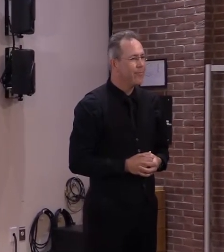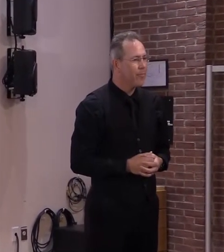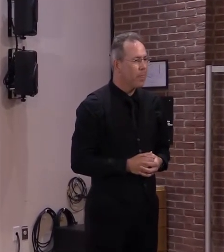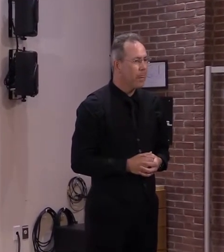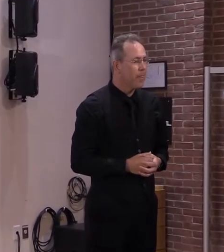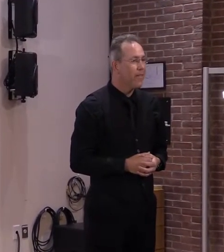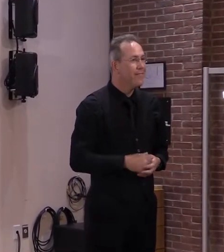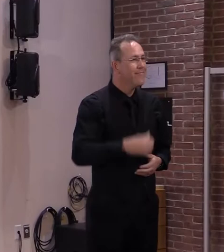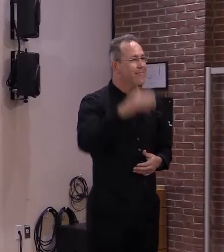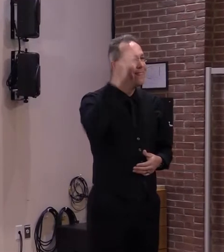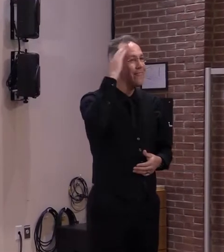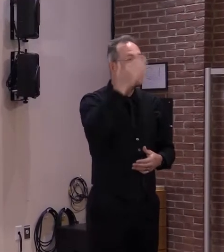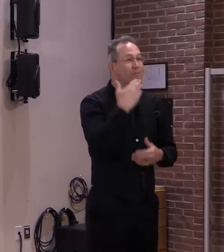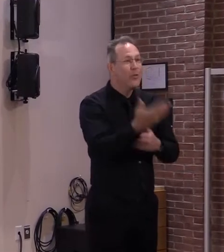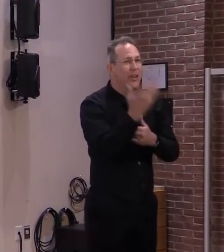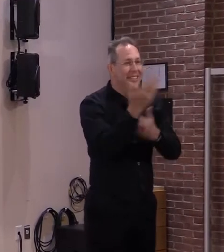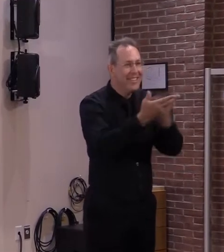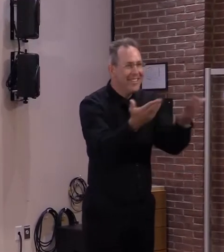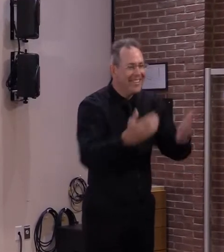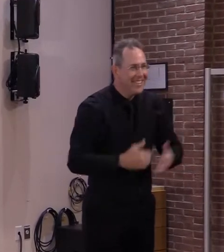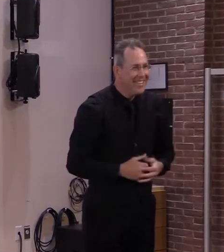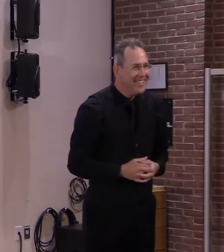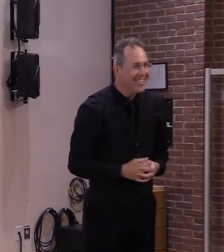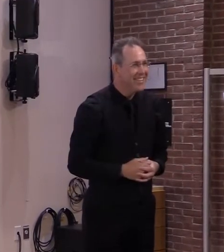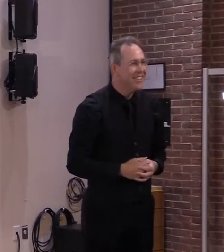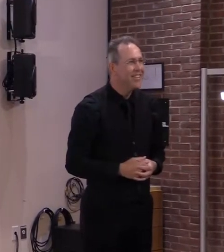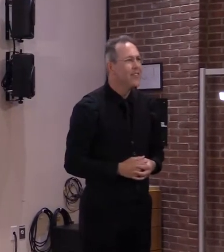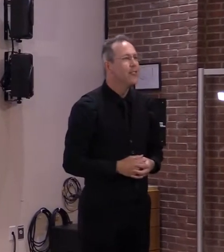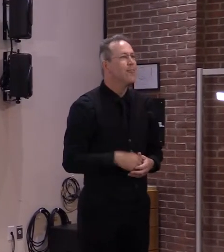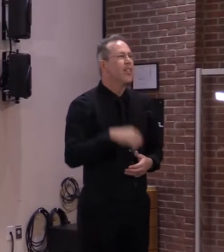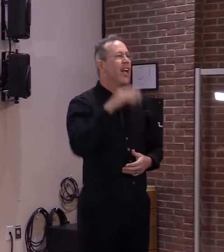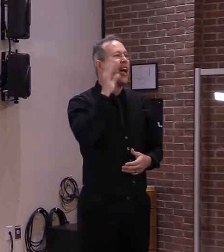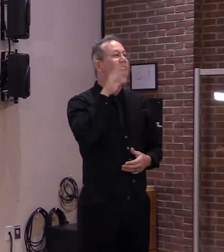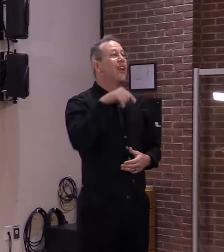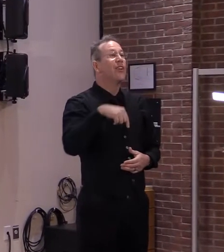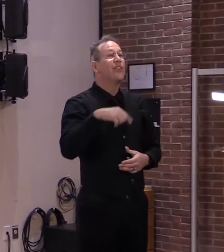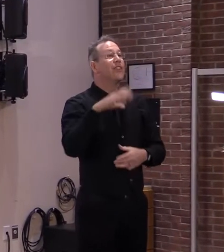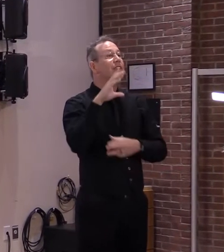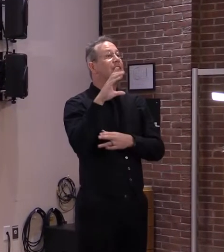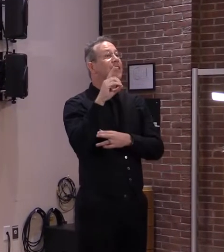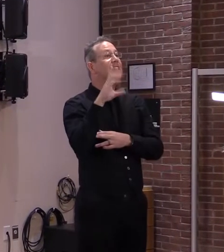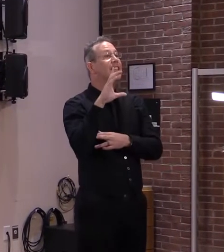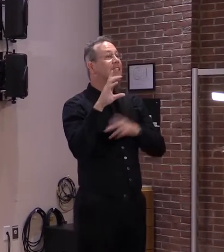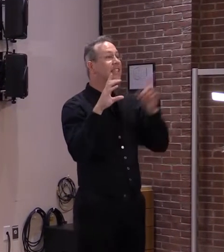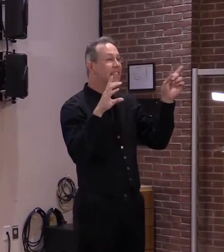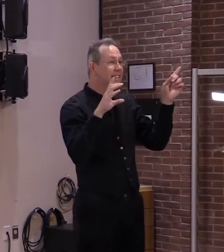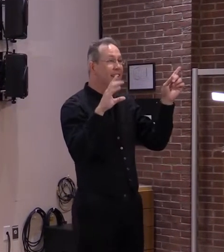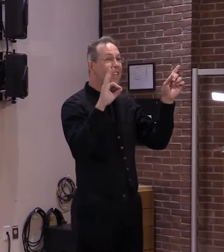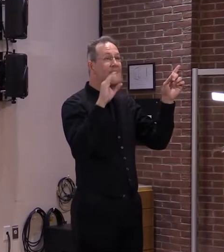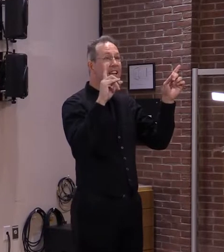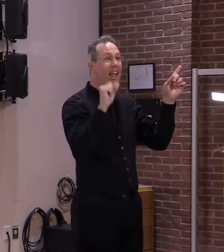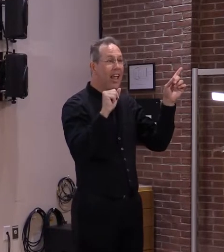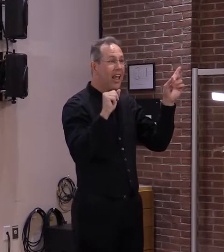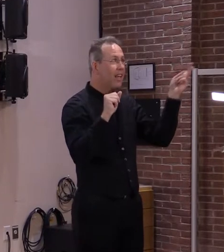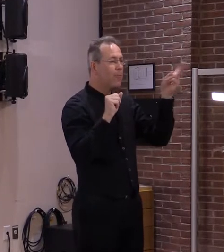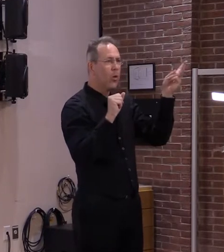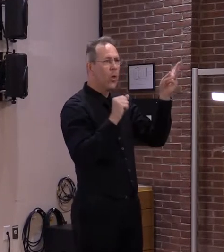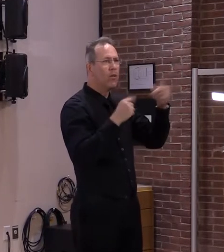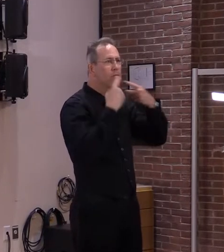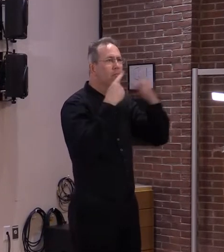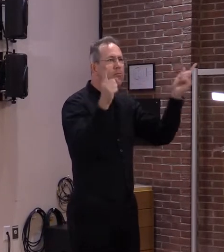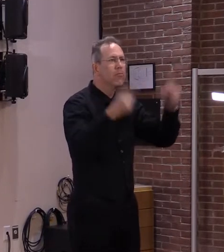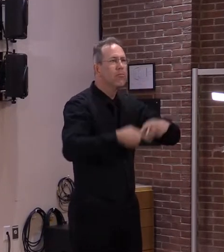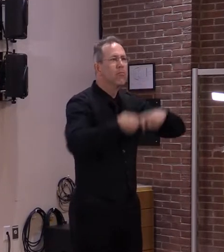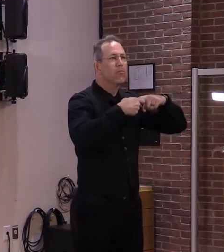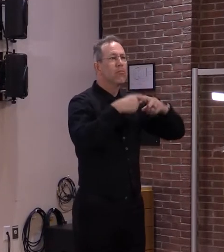Good morning. As you may know, the CDC and the FDA have lifted the pause on the Johnson & Johnson COVID